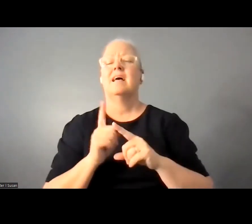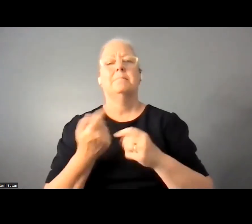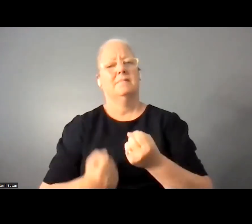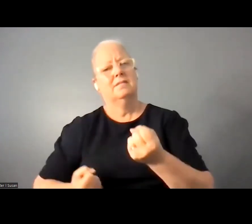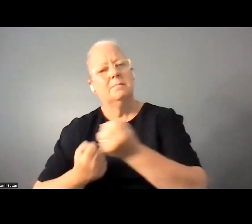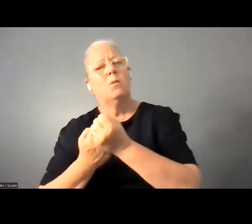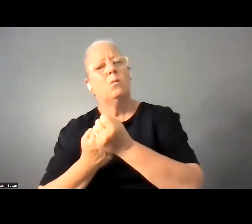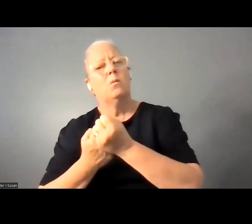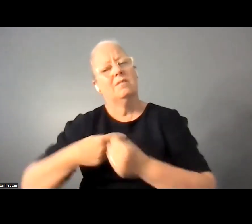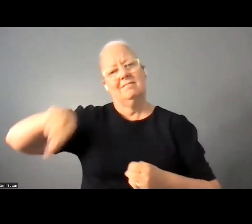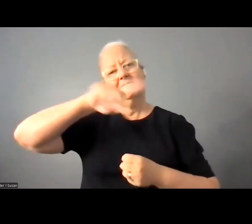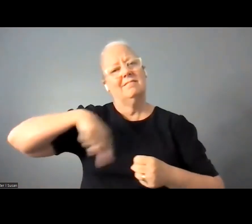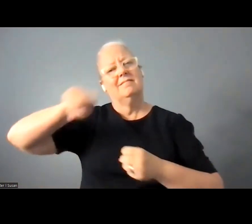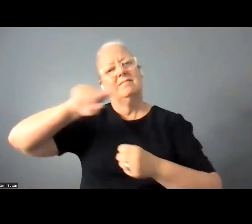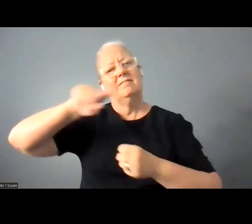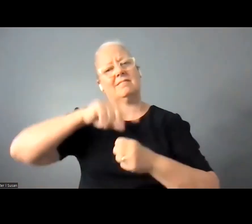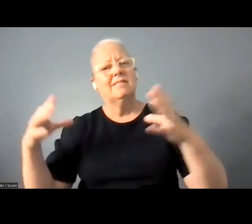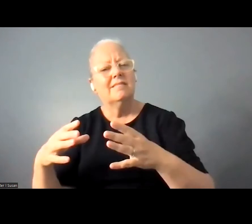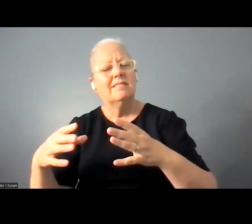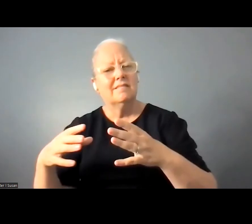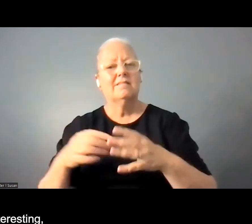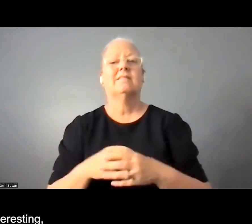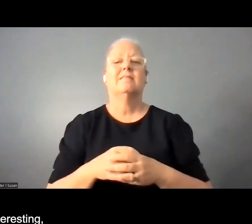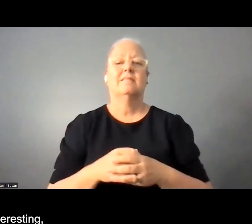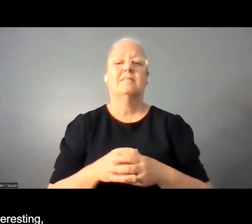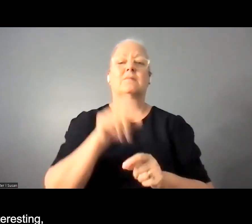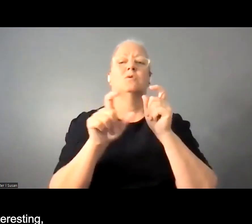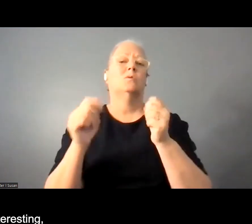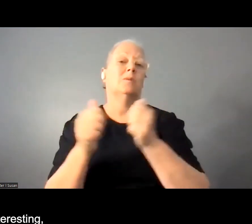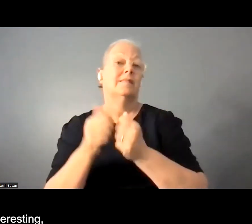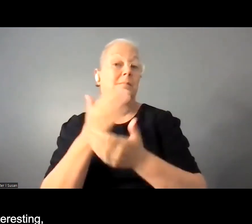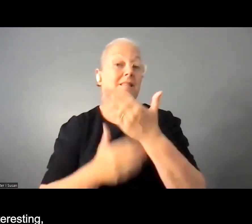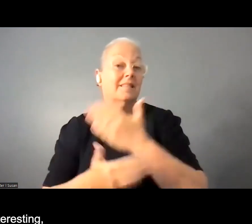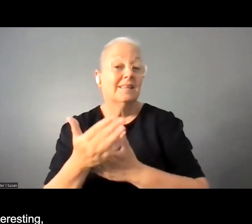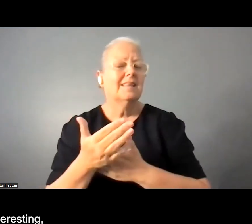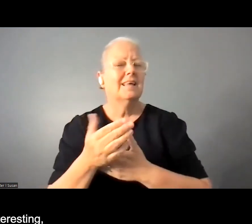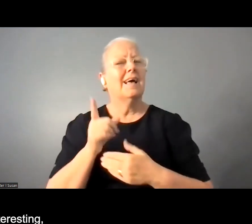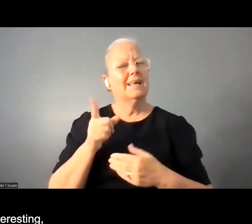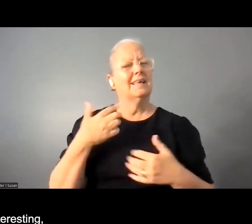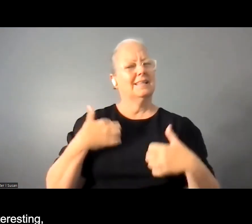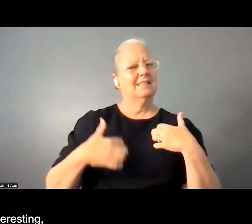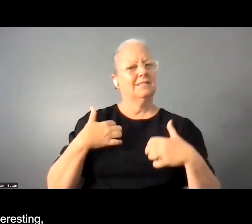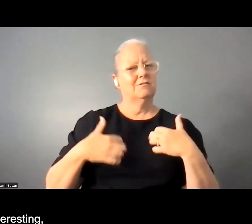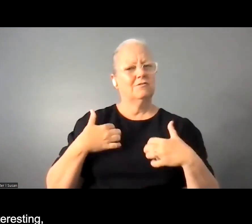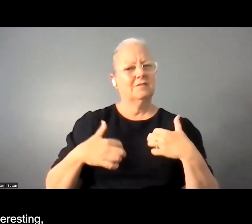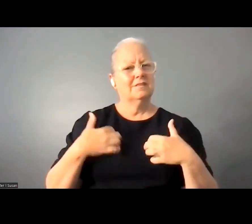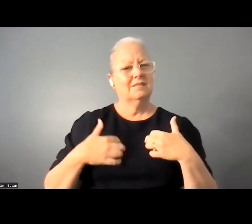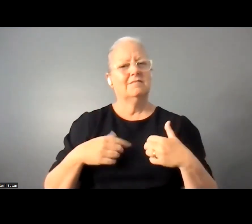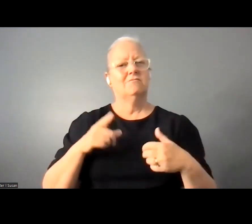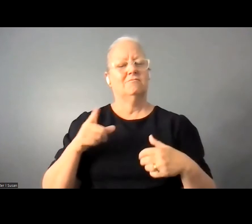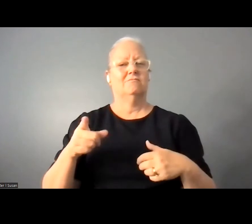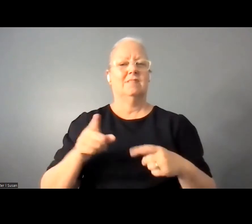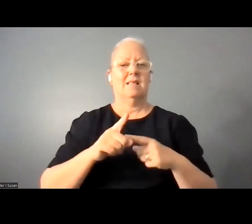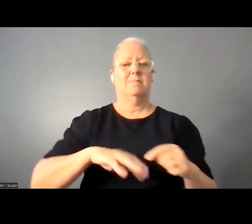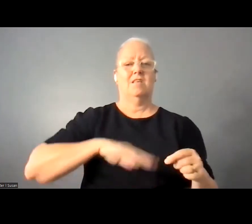25 year old uh persons with disabilities and it's very interesting like from uh the lack of access to